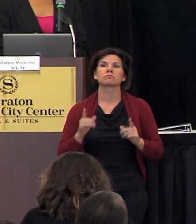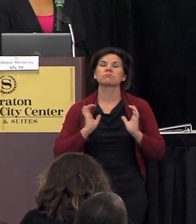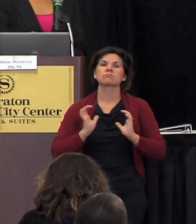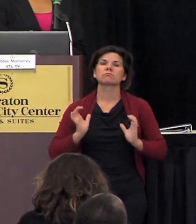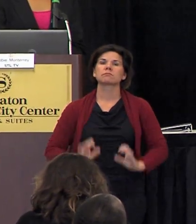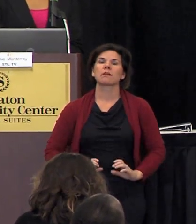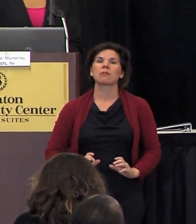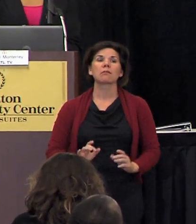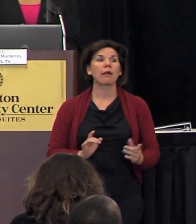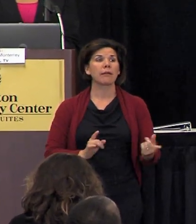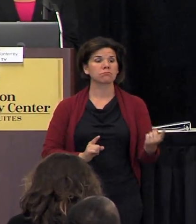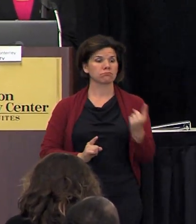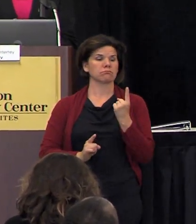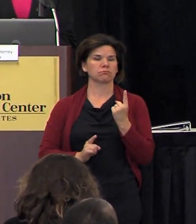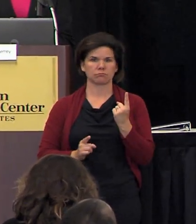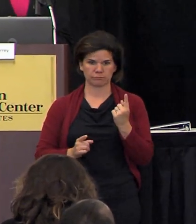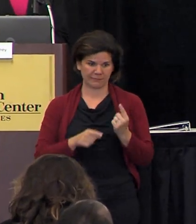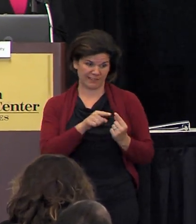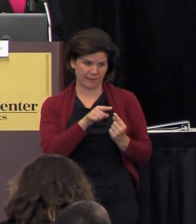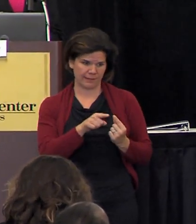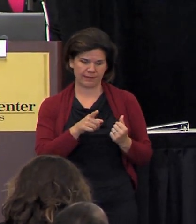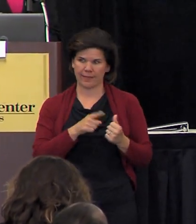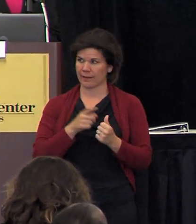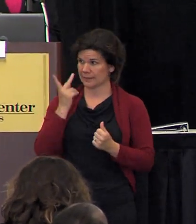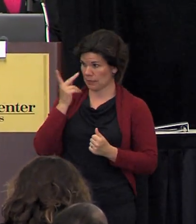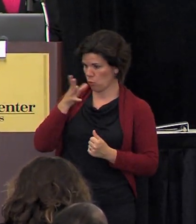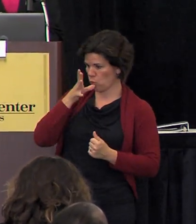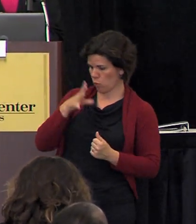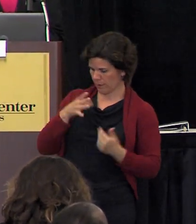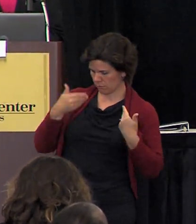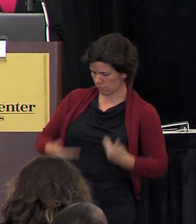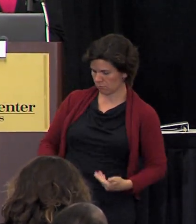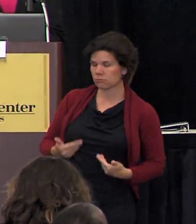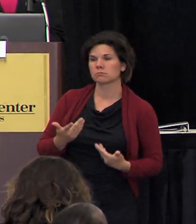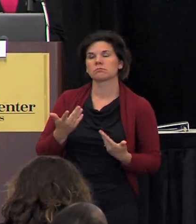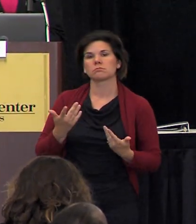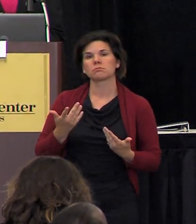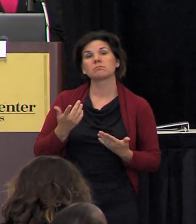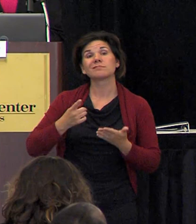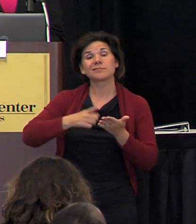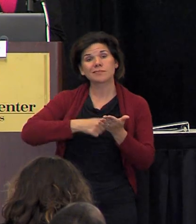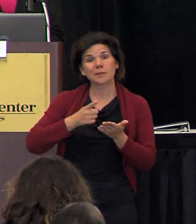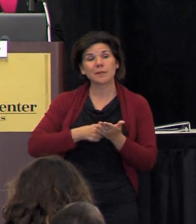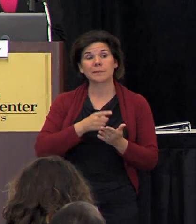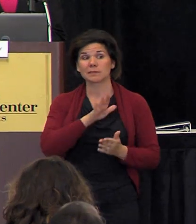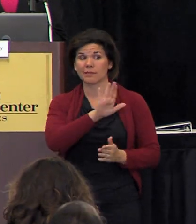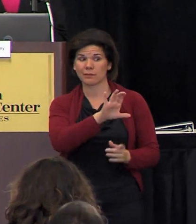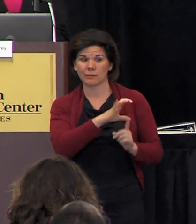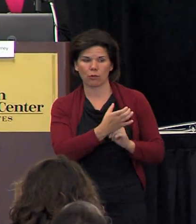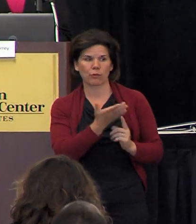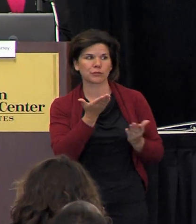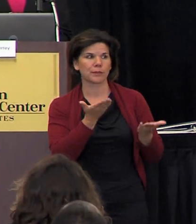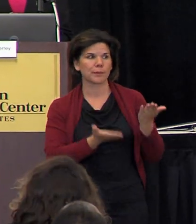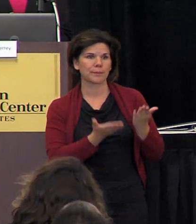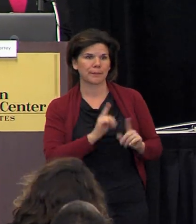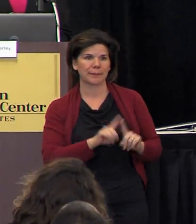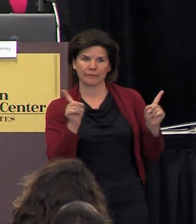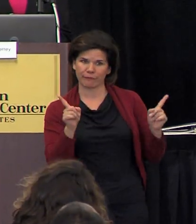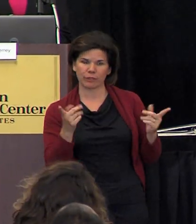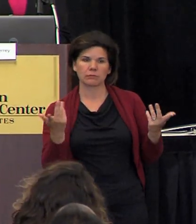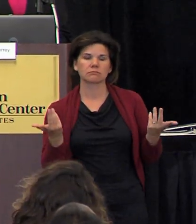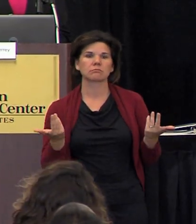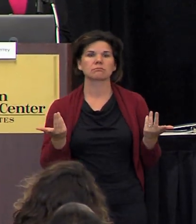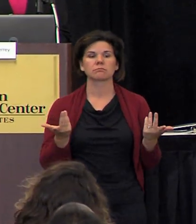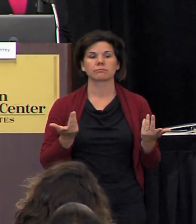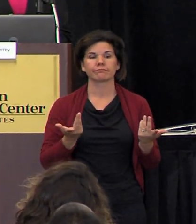comes to see me they're first of all seeing a woman which sometimes in their culture might be different for them